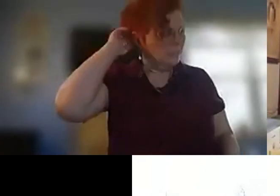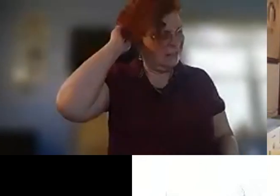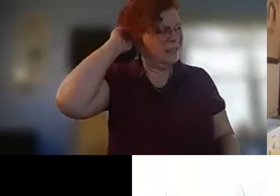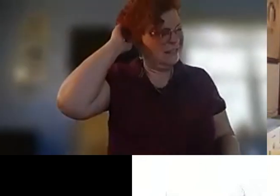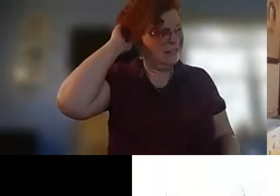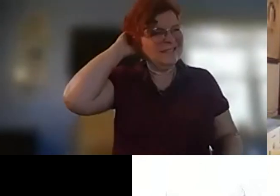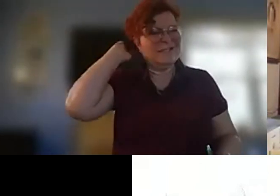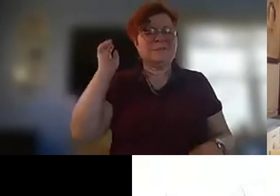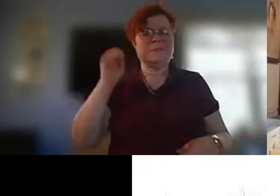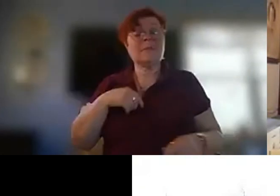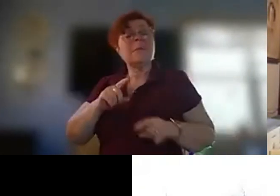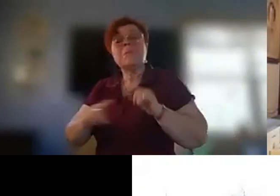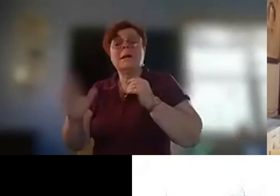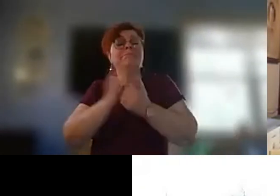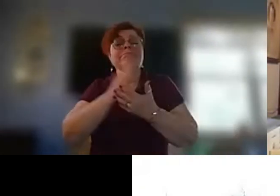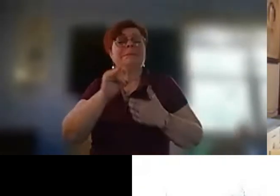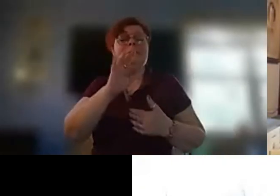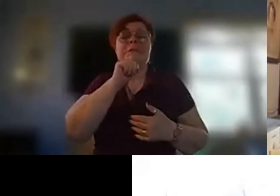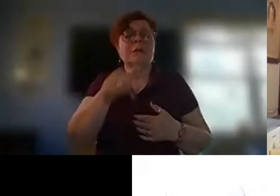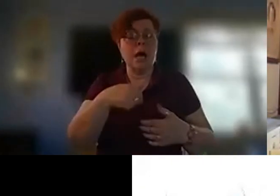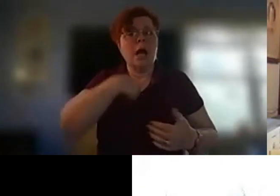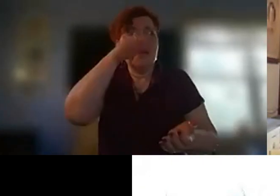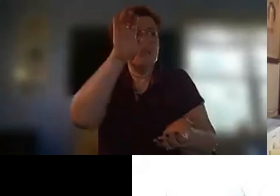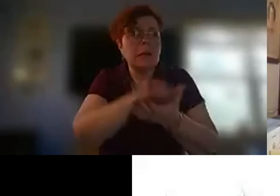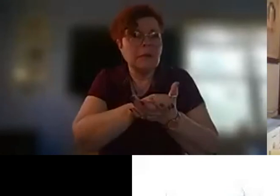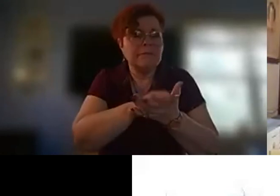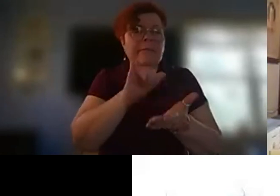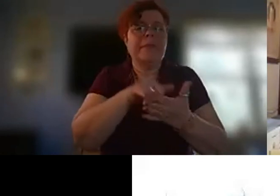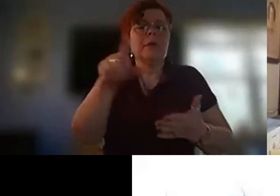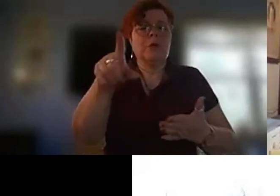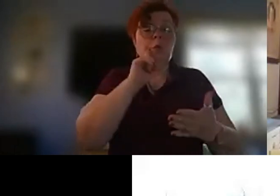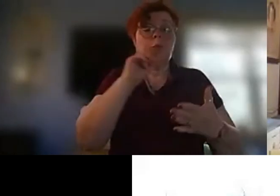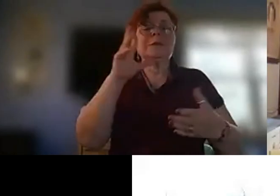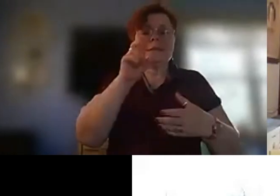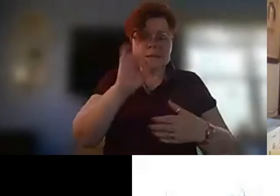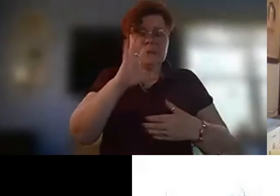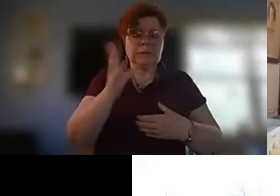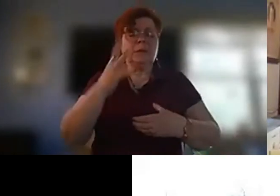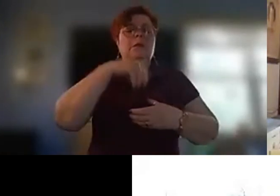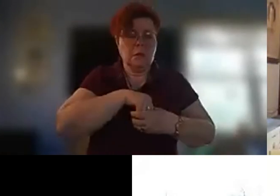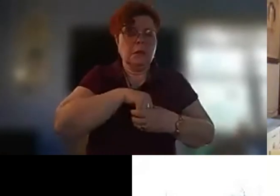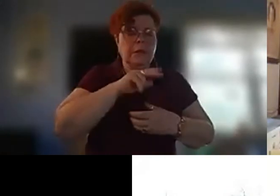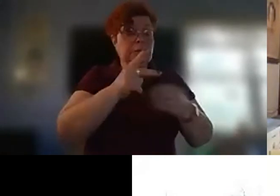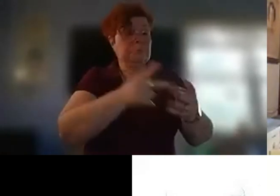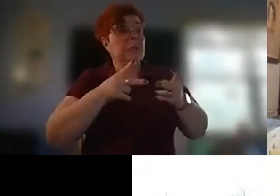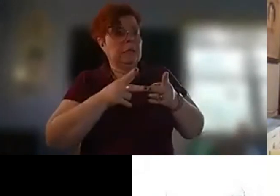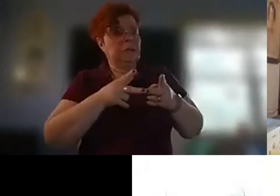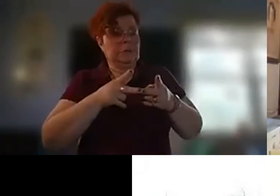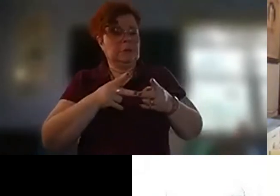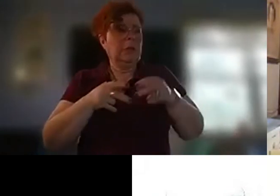but even if you didn't you know i i believe that you you inhabited um this place i think that there's such a sense